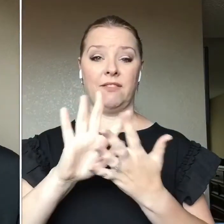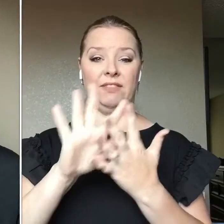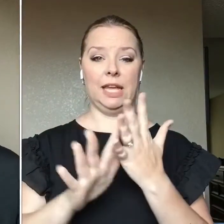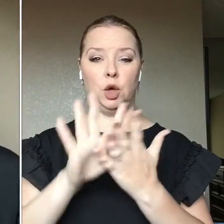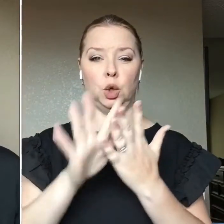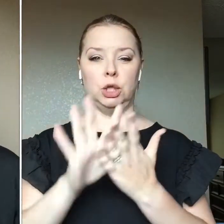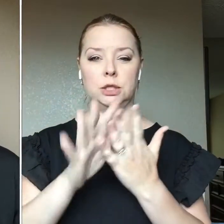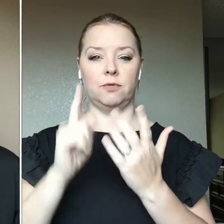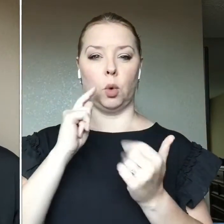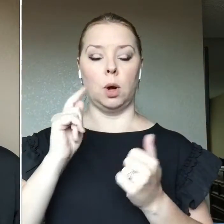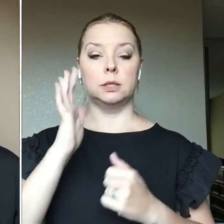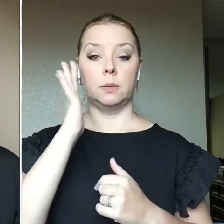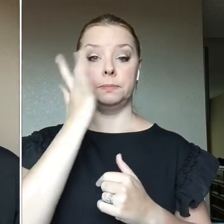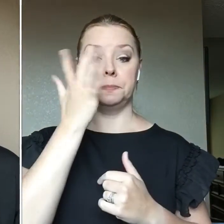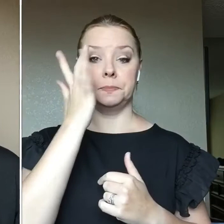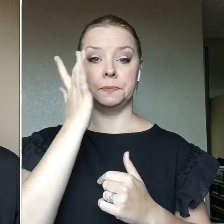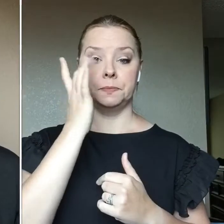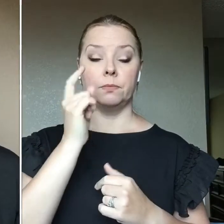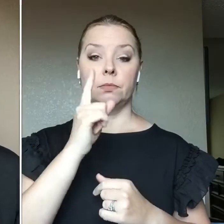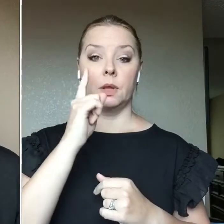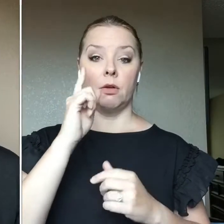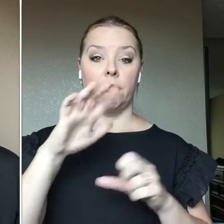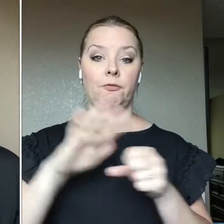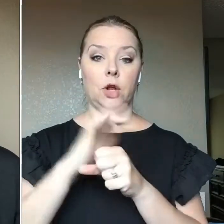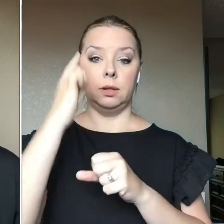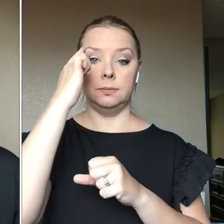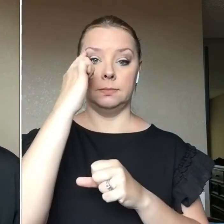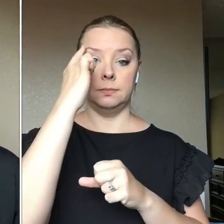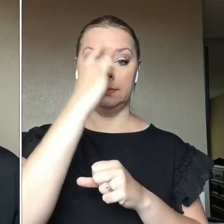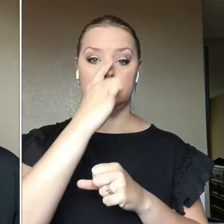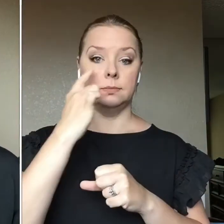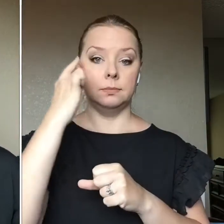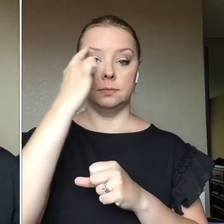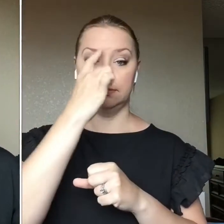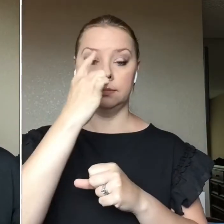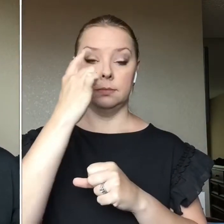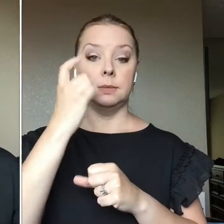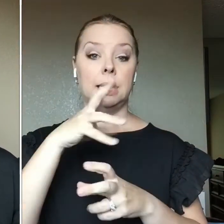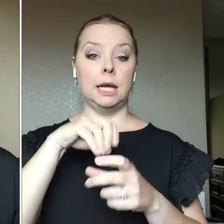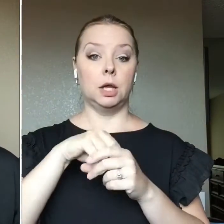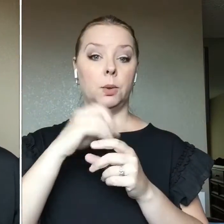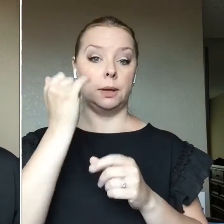working this into the entire eye area, including in the corner right here.